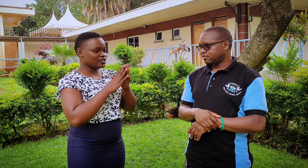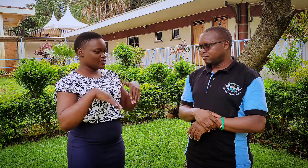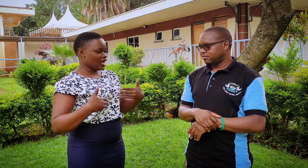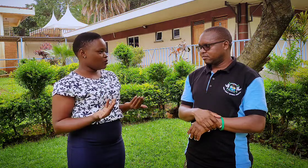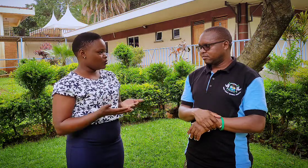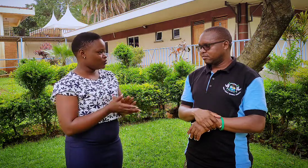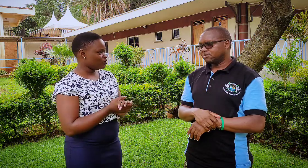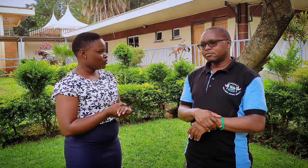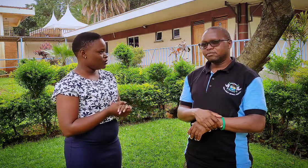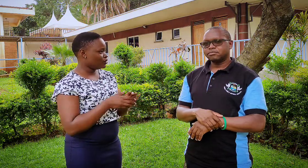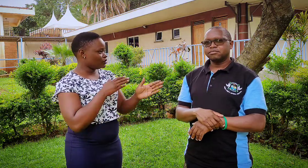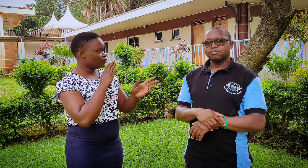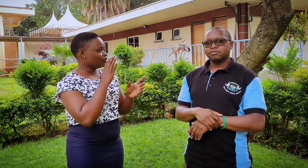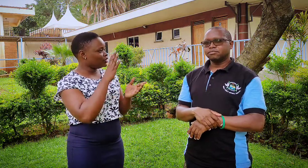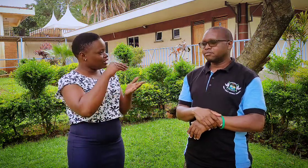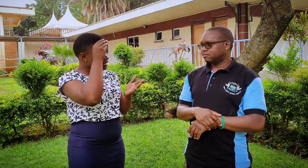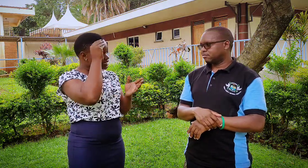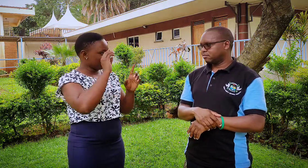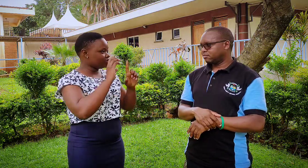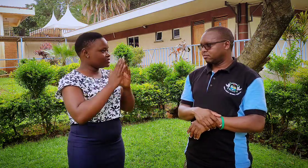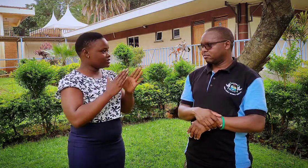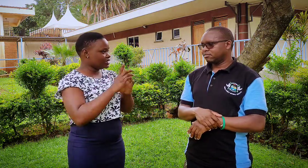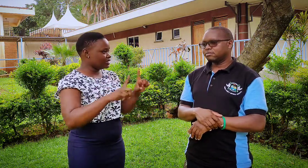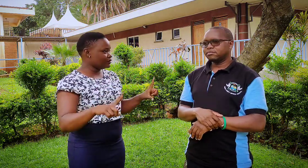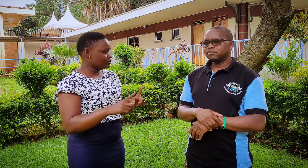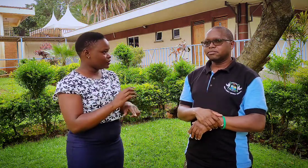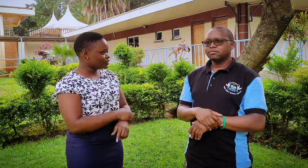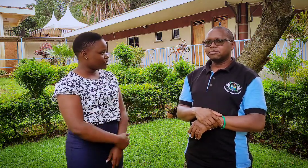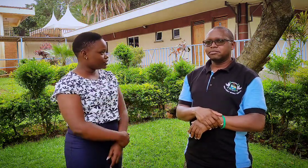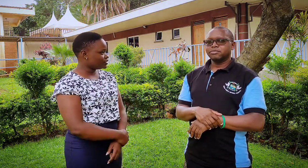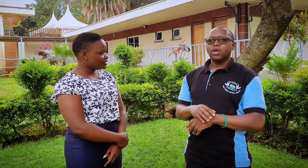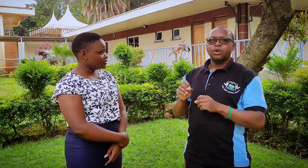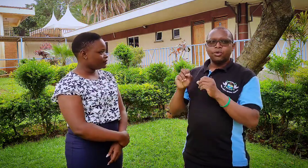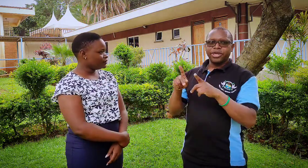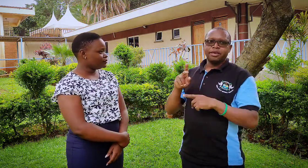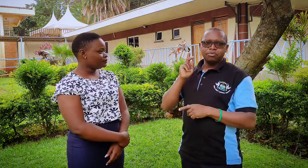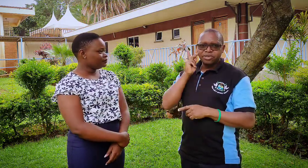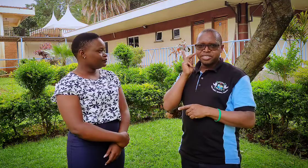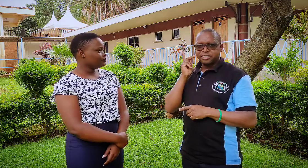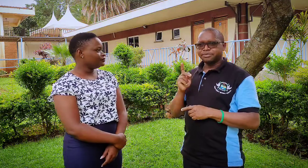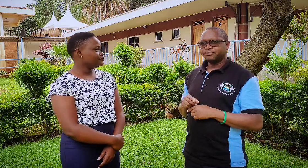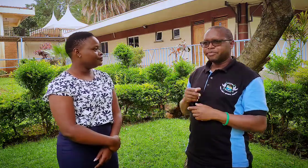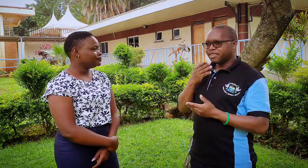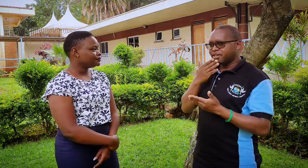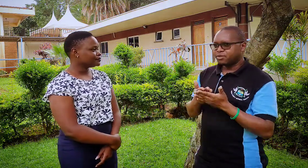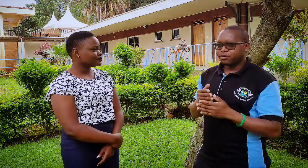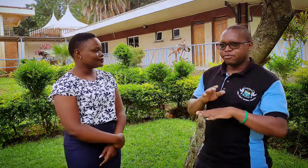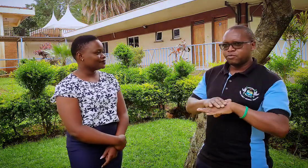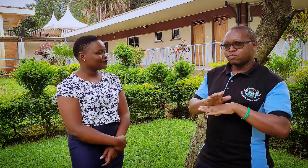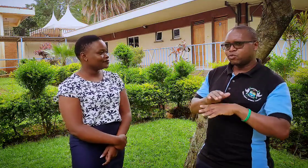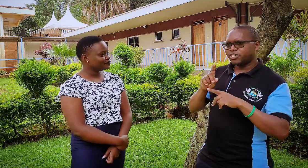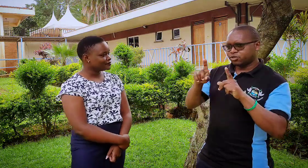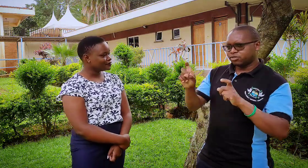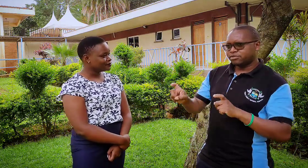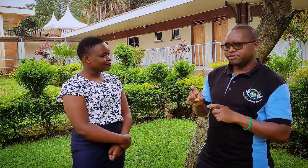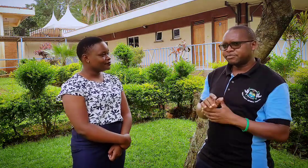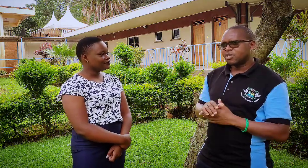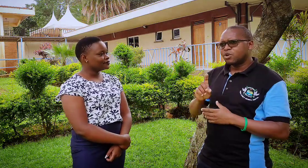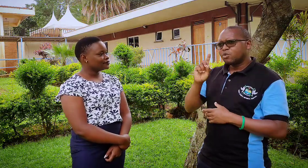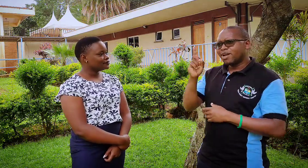how learning sign language okay thank you good question one